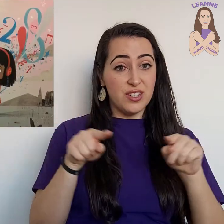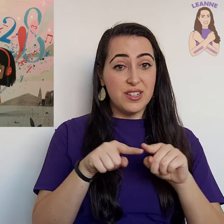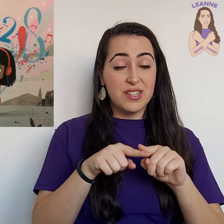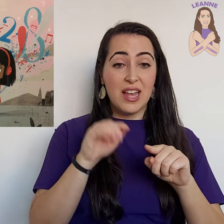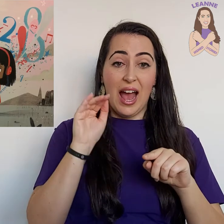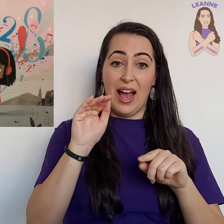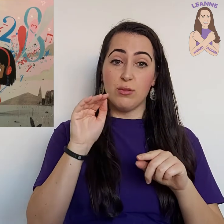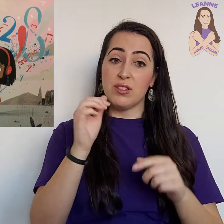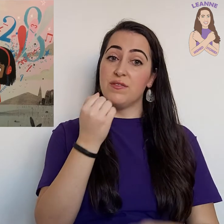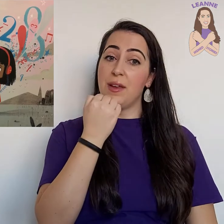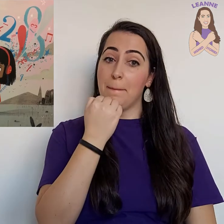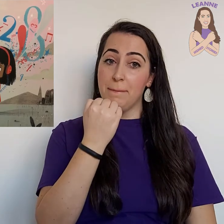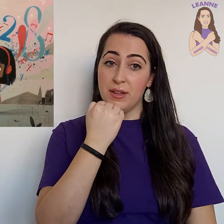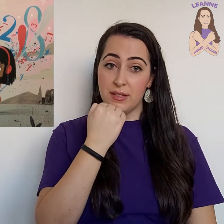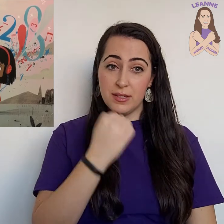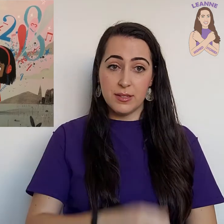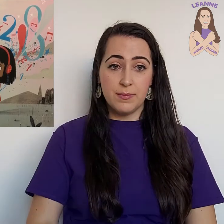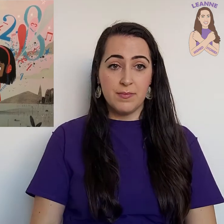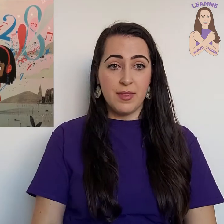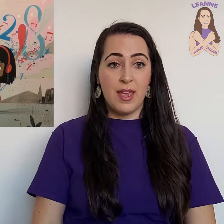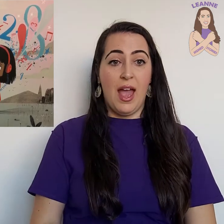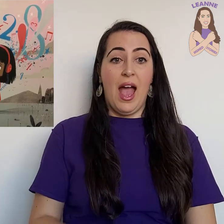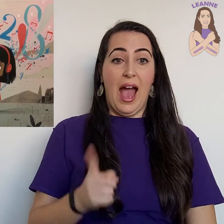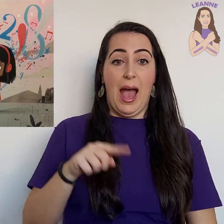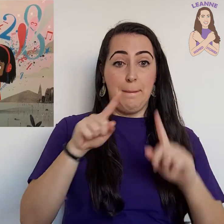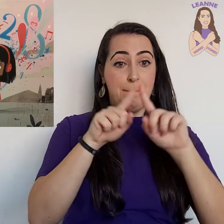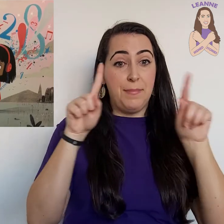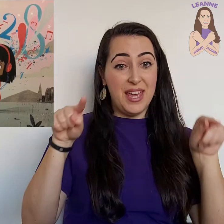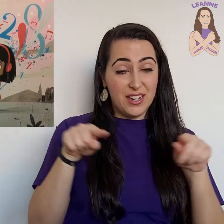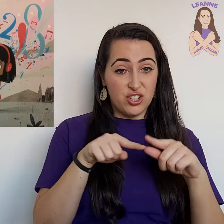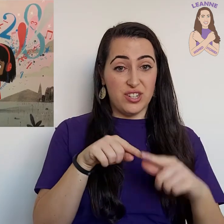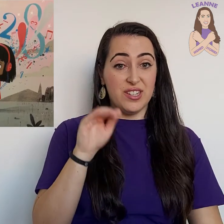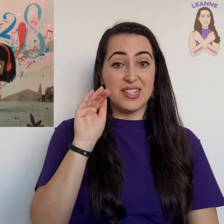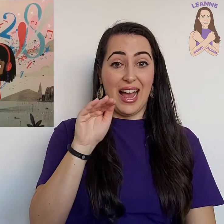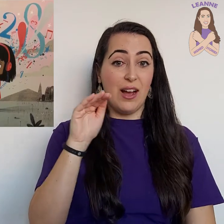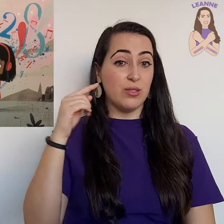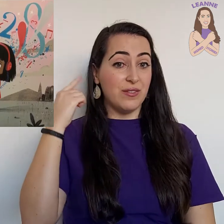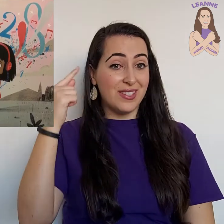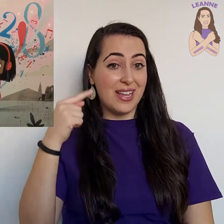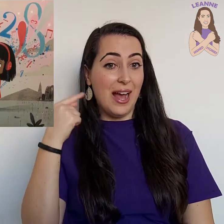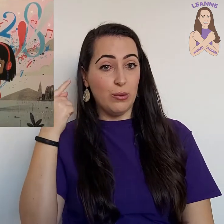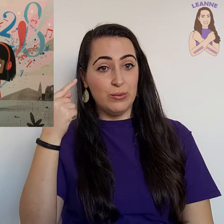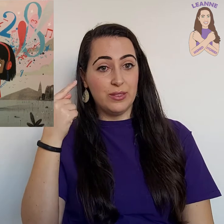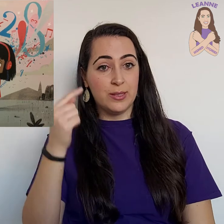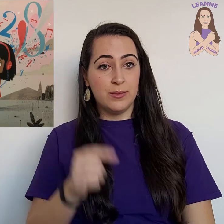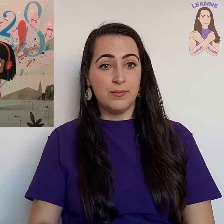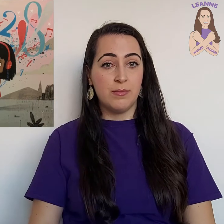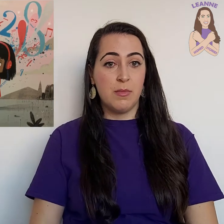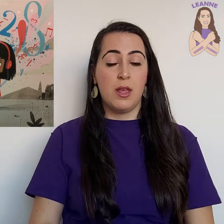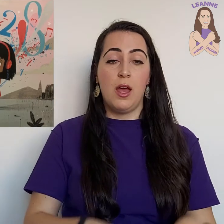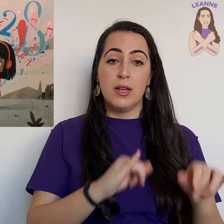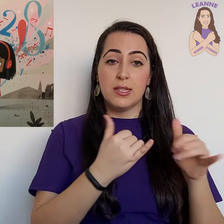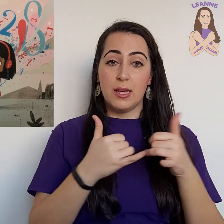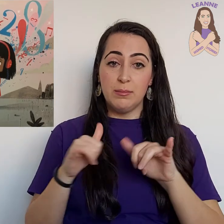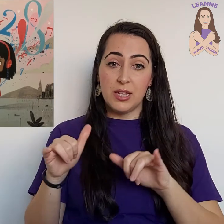out of numbers and pictures out of sounds. Sometimes